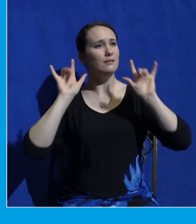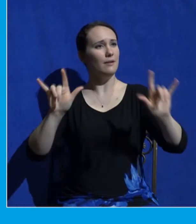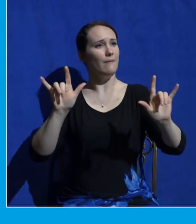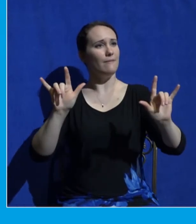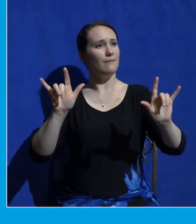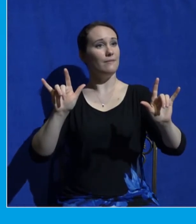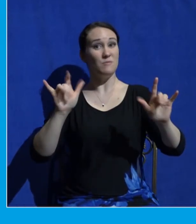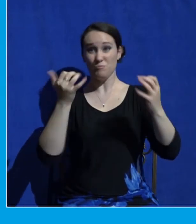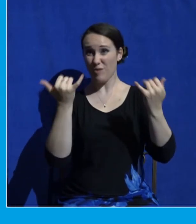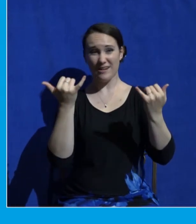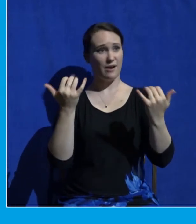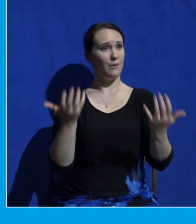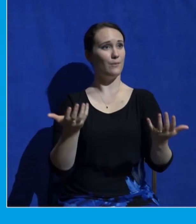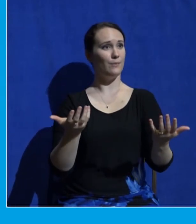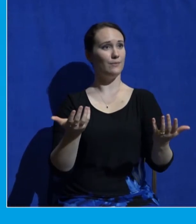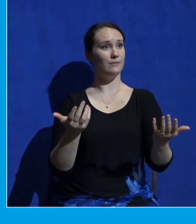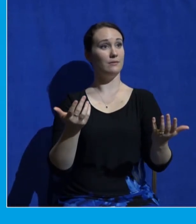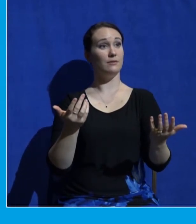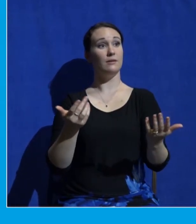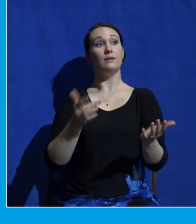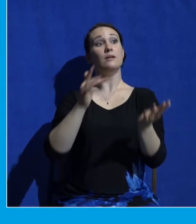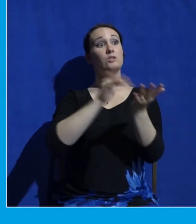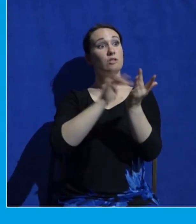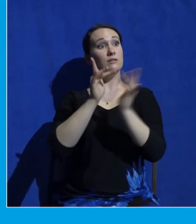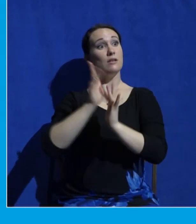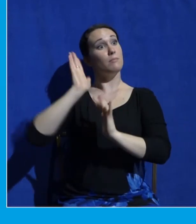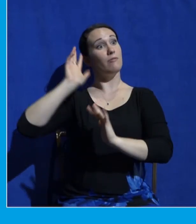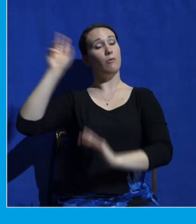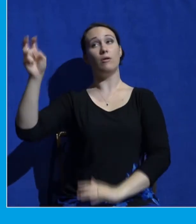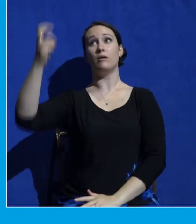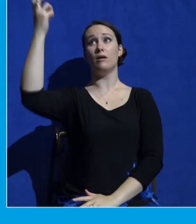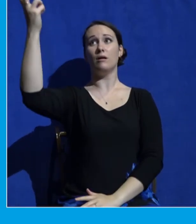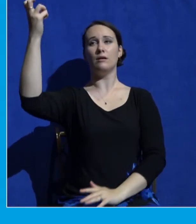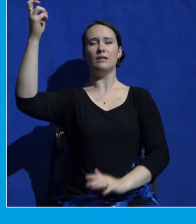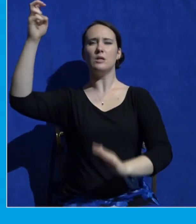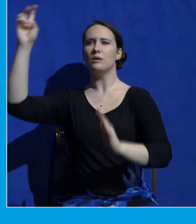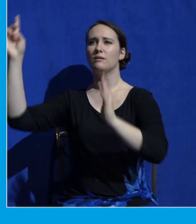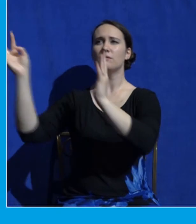Jesus left his throne in glory to save you.